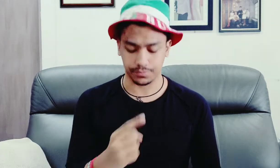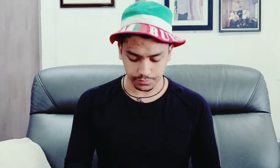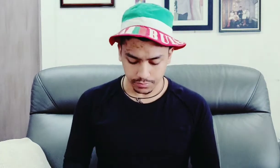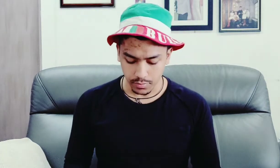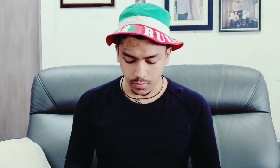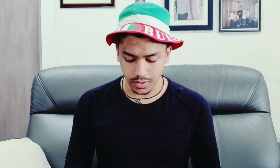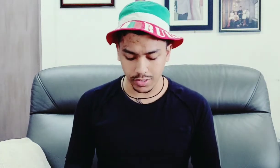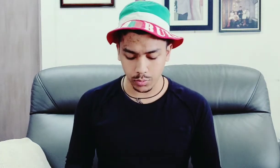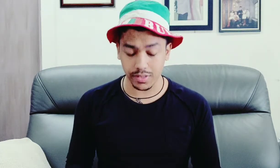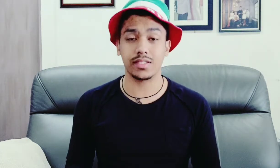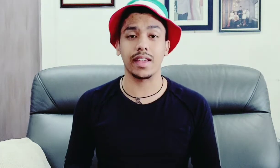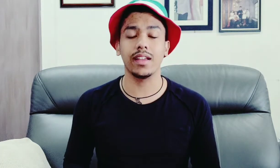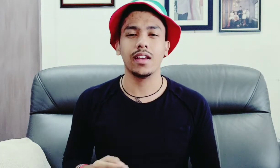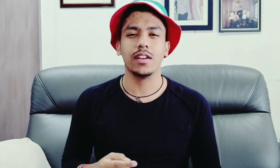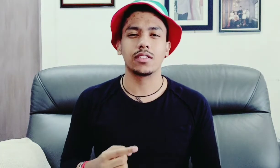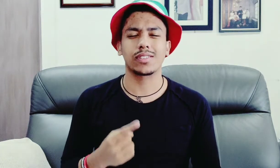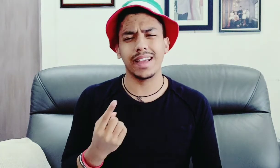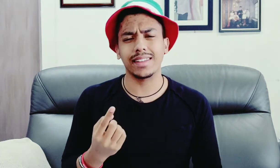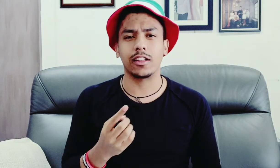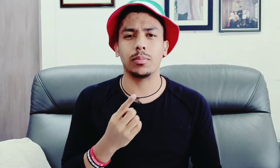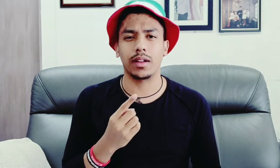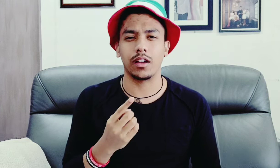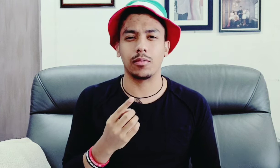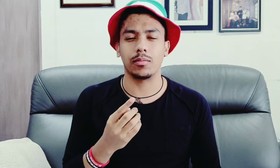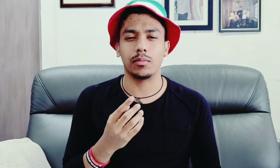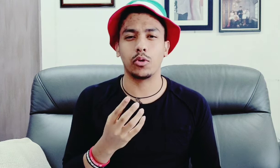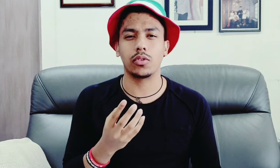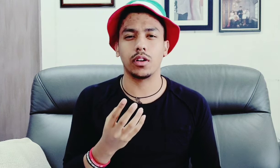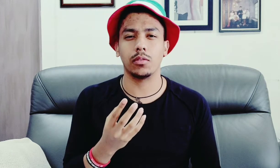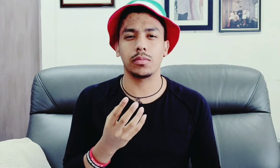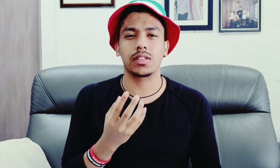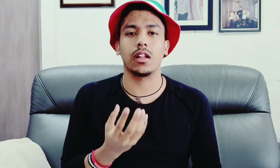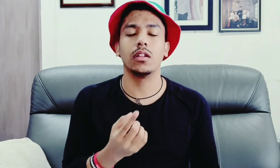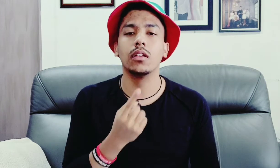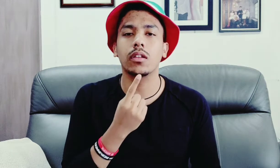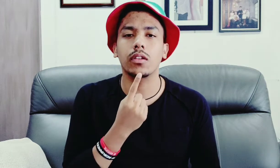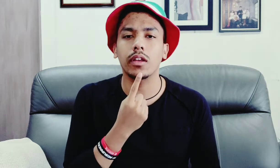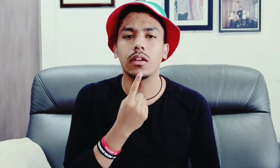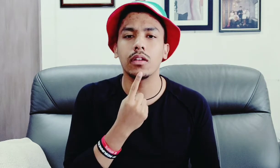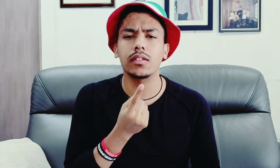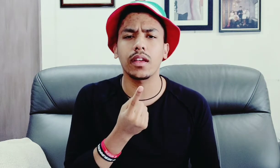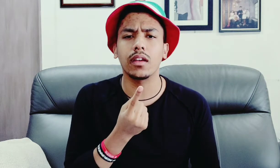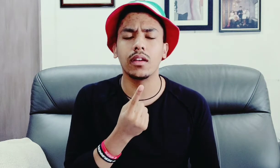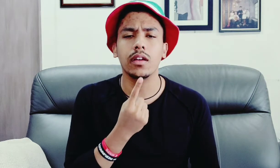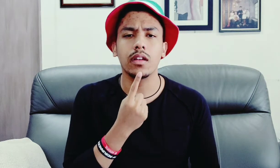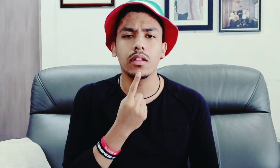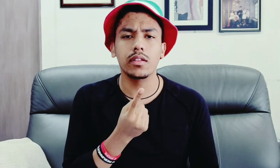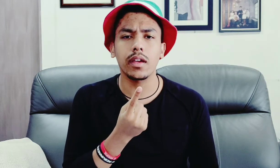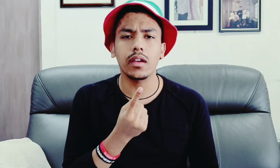next word is say so it's like tell but um more uh subtle so it's like say say